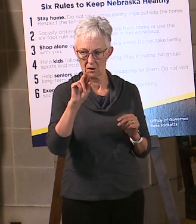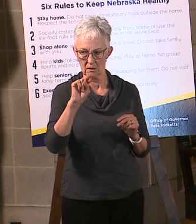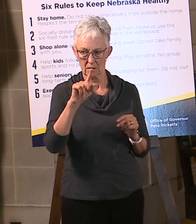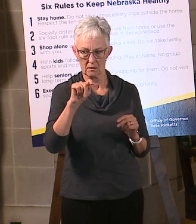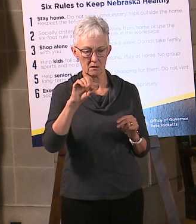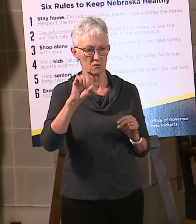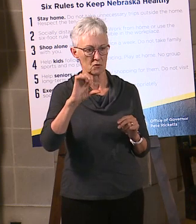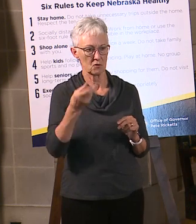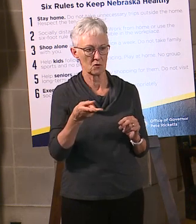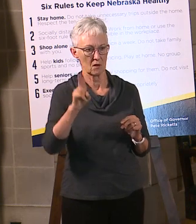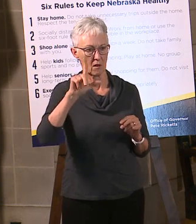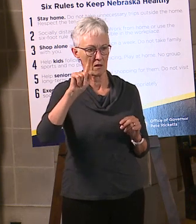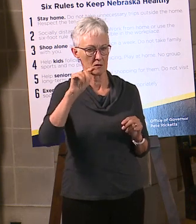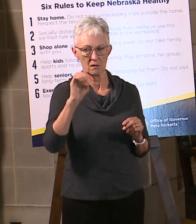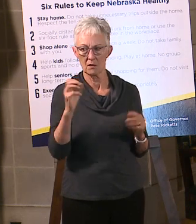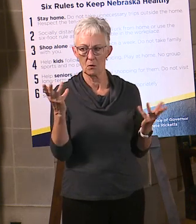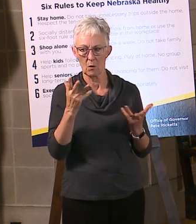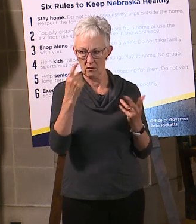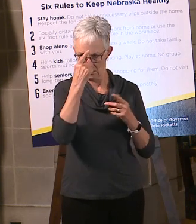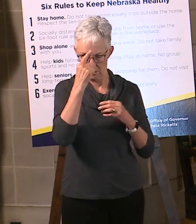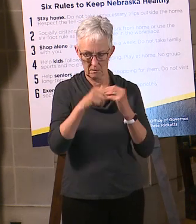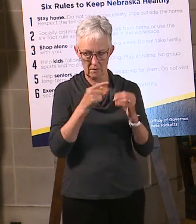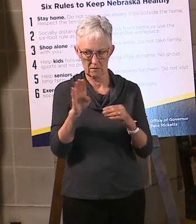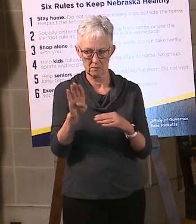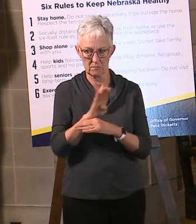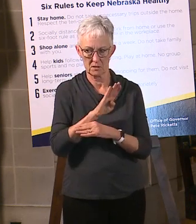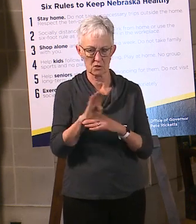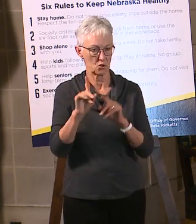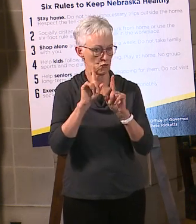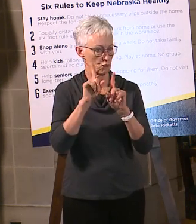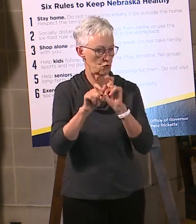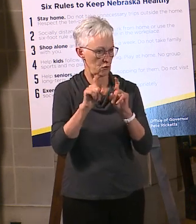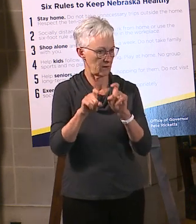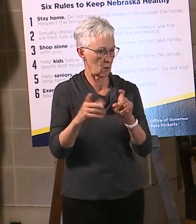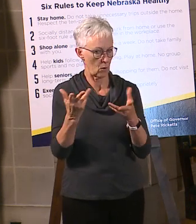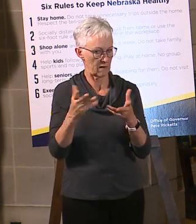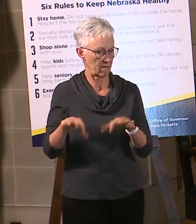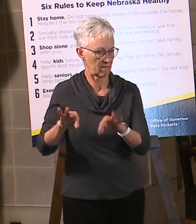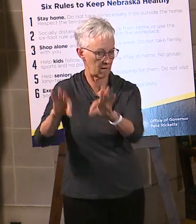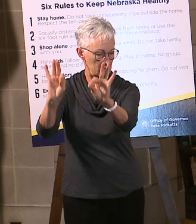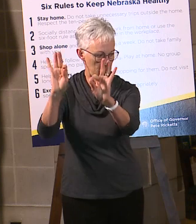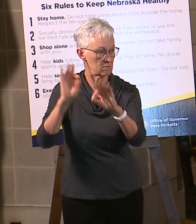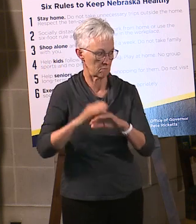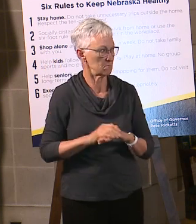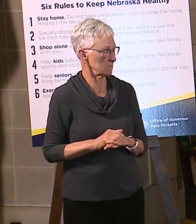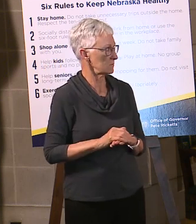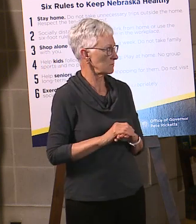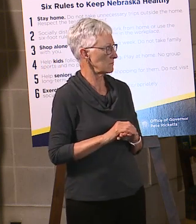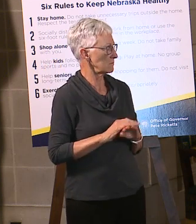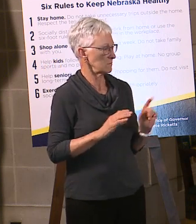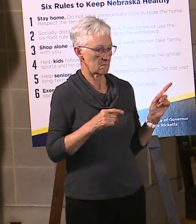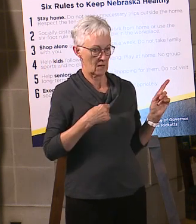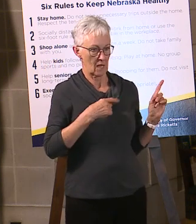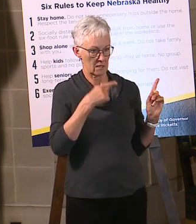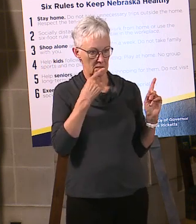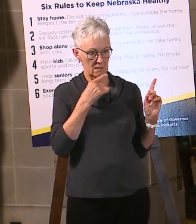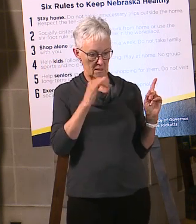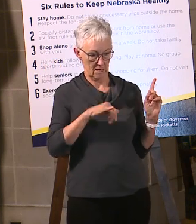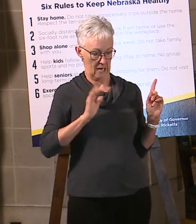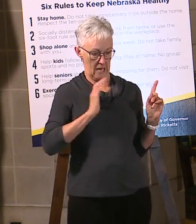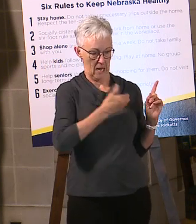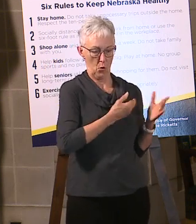to know what we think of the business survey findings, and is there anything the state should be doing about it? And again, that's what I said, Tony Goins will be using